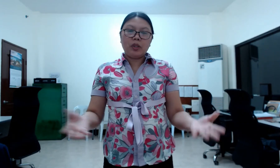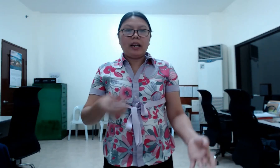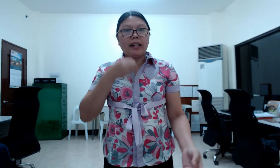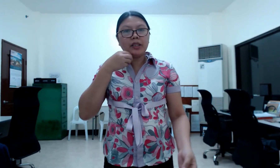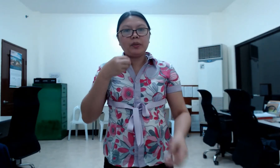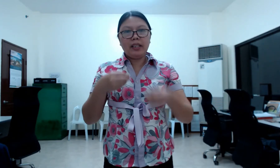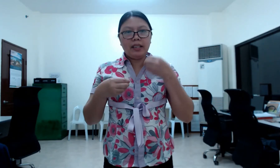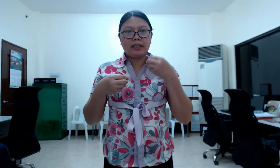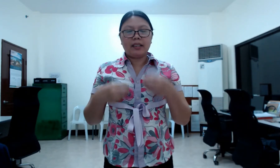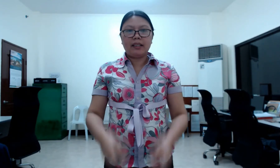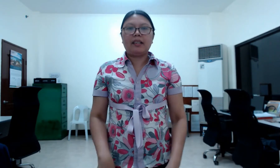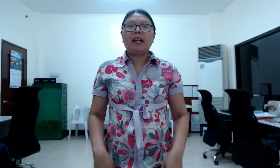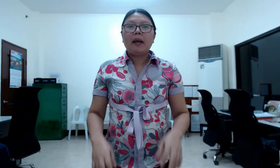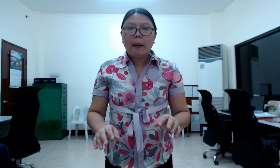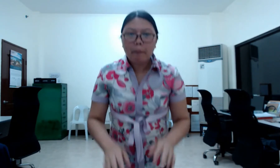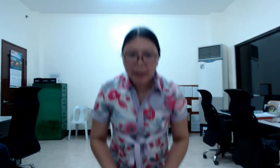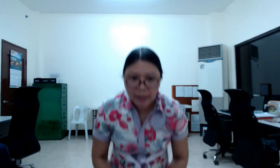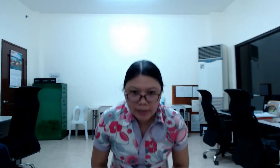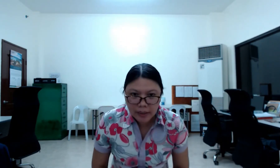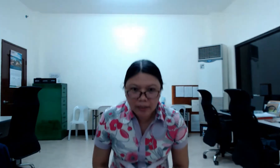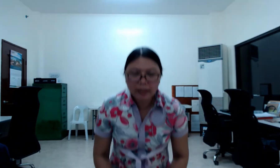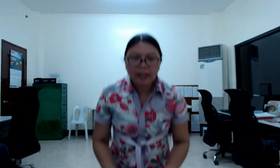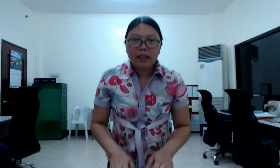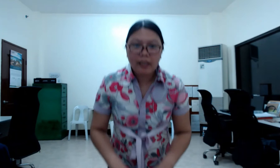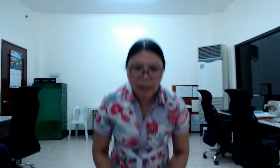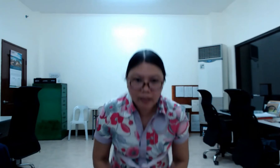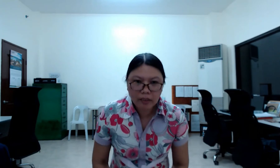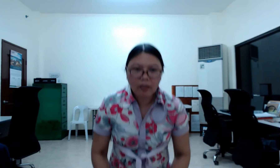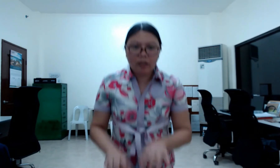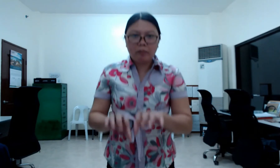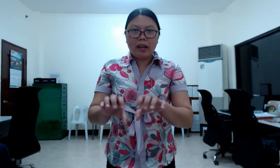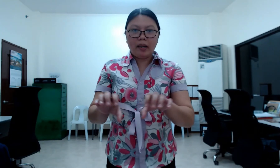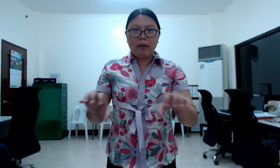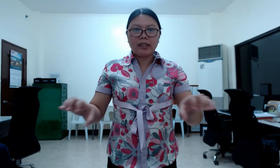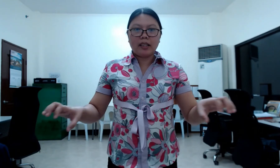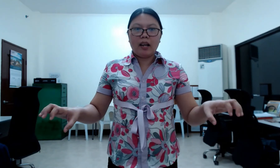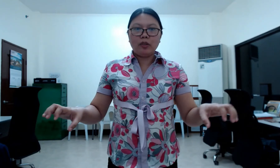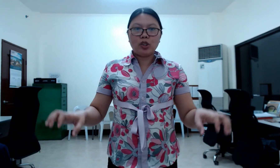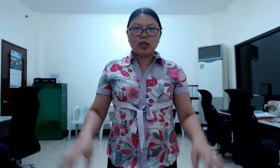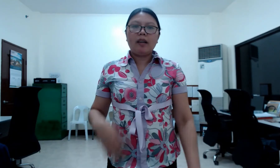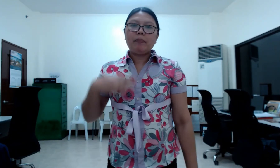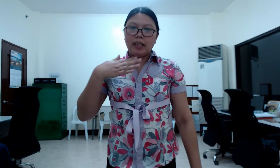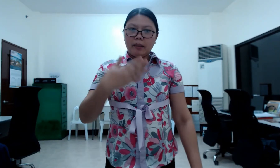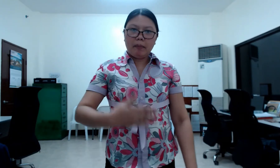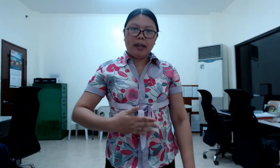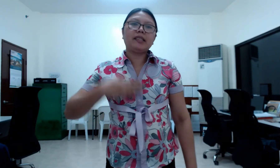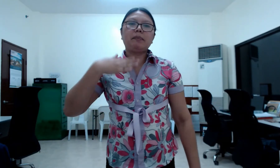like to eat? Please sit here on my best couch. It makes me